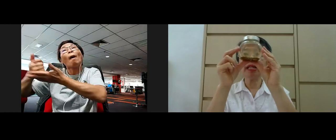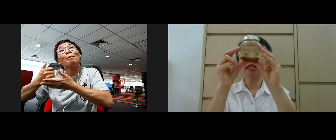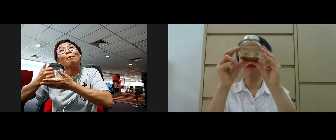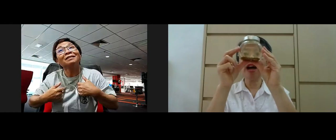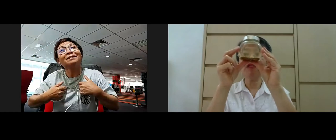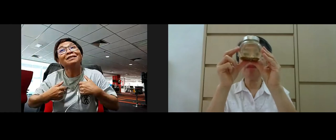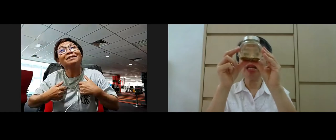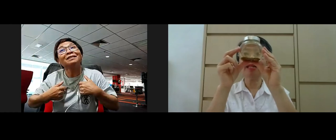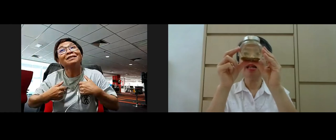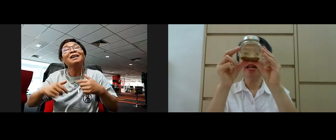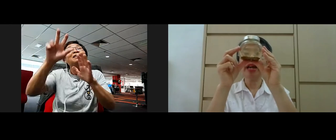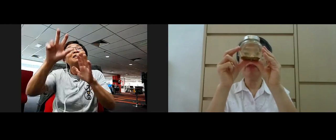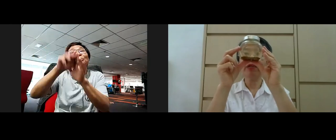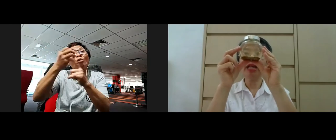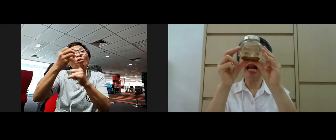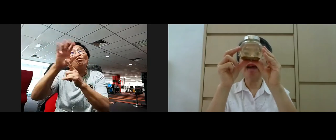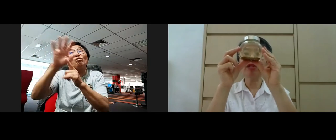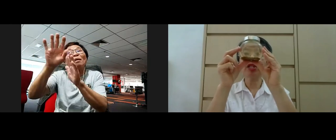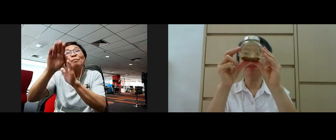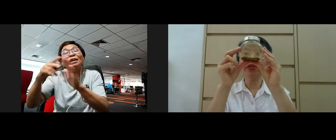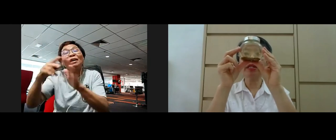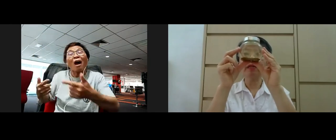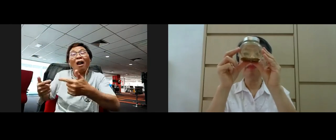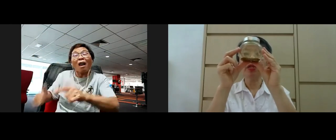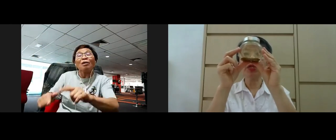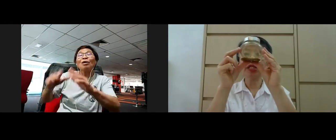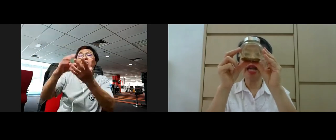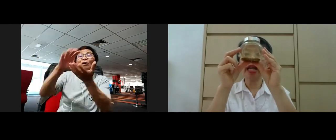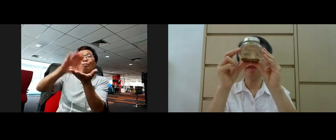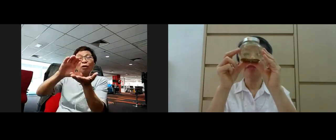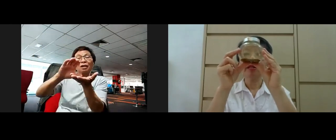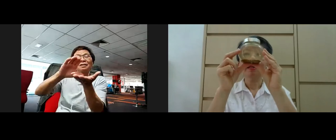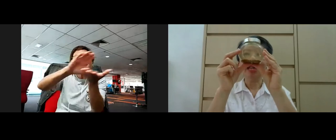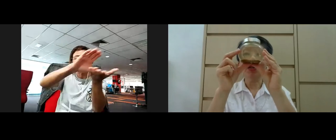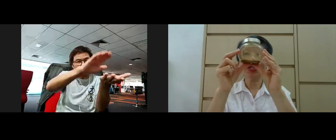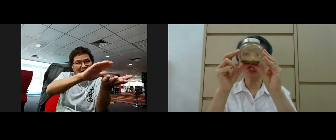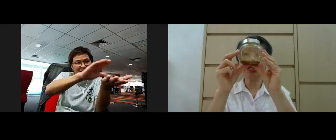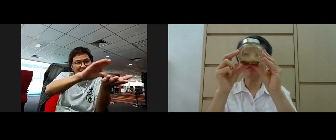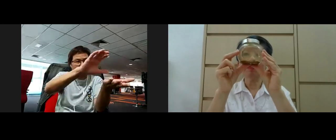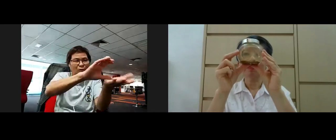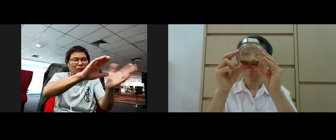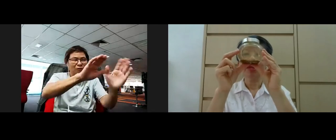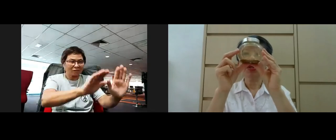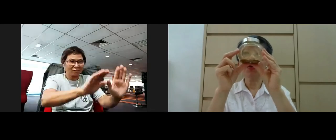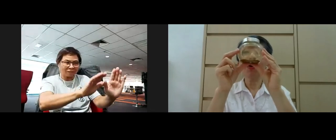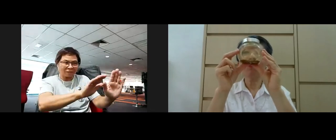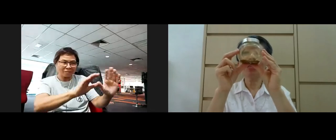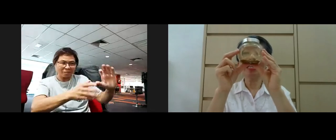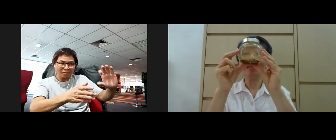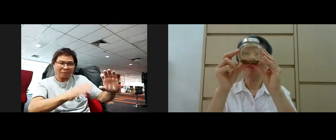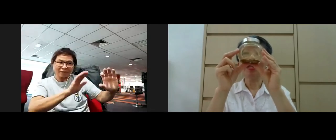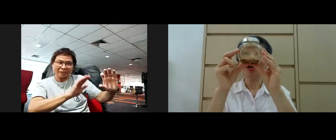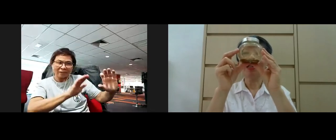three minutes the five minutes that we could allow this bottle to stay you know still so